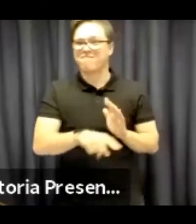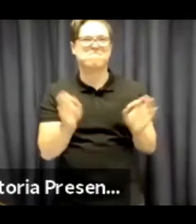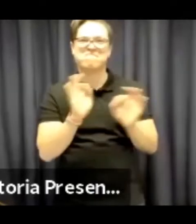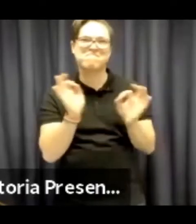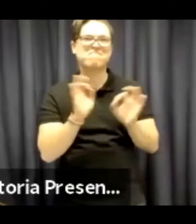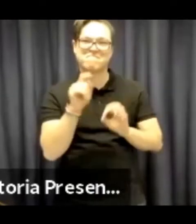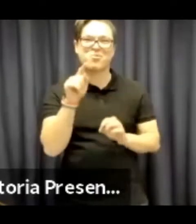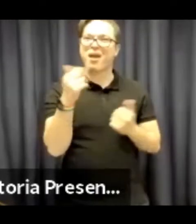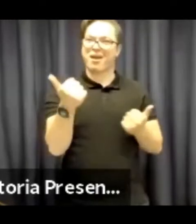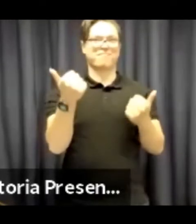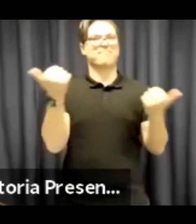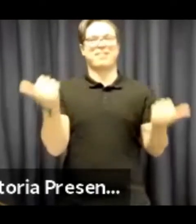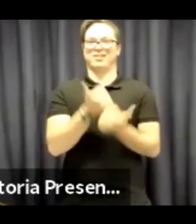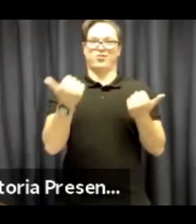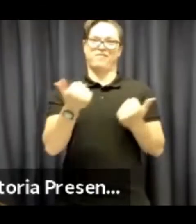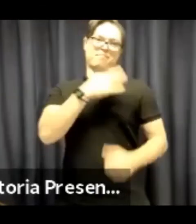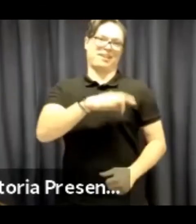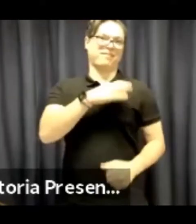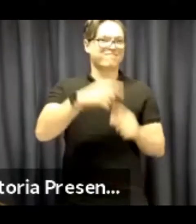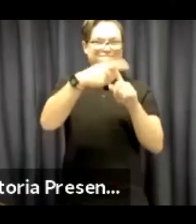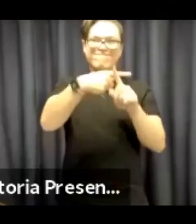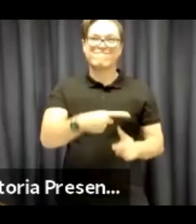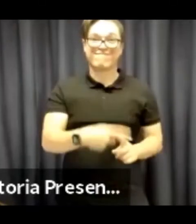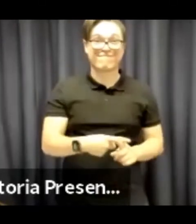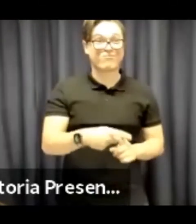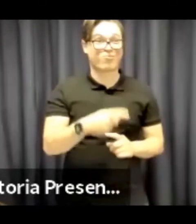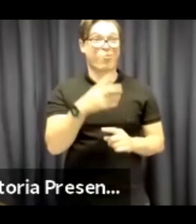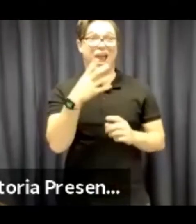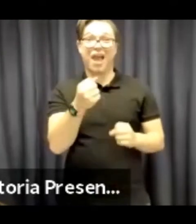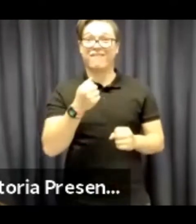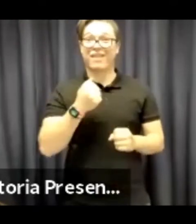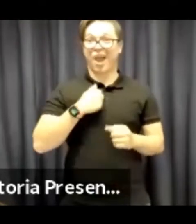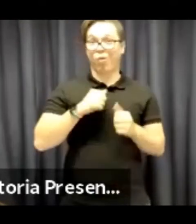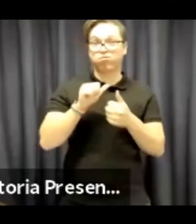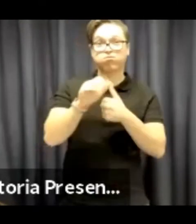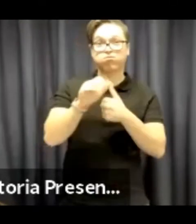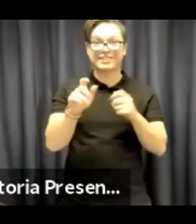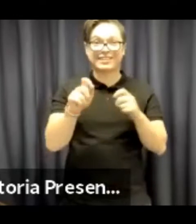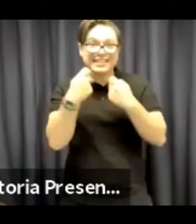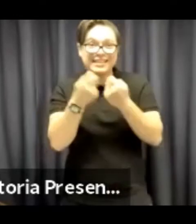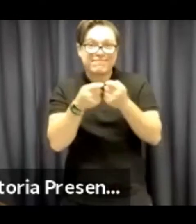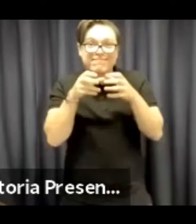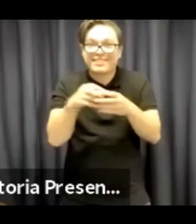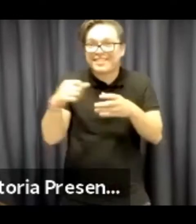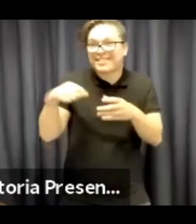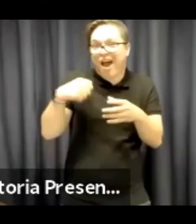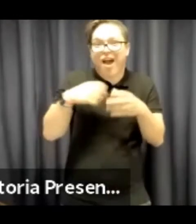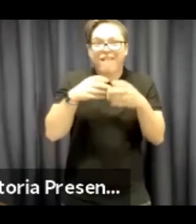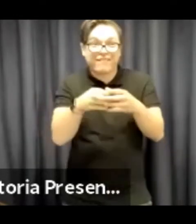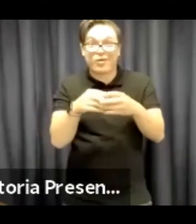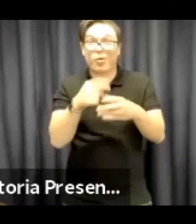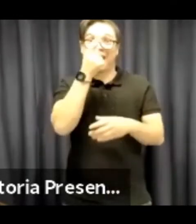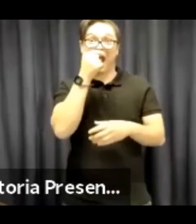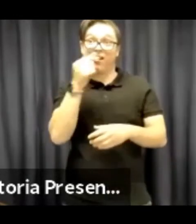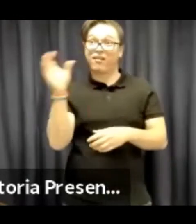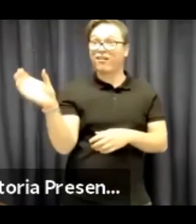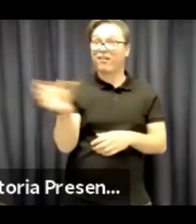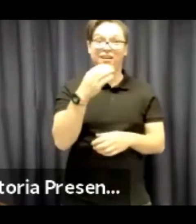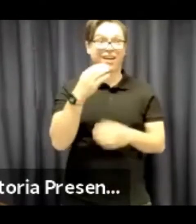time it's not necessarily all negative. As we've seen there's been many gains or positives in terms